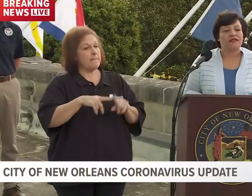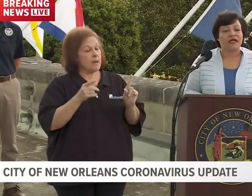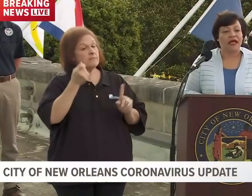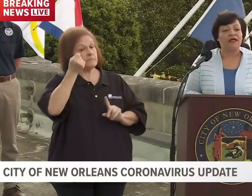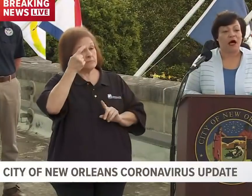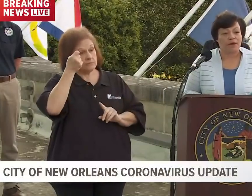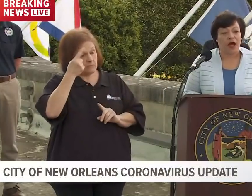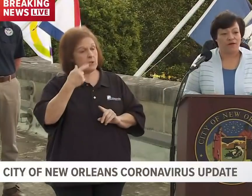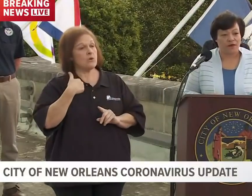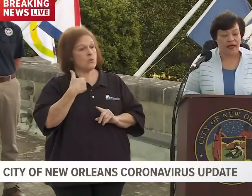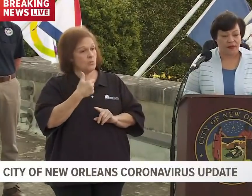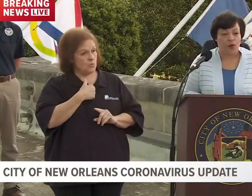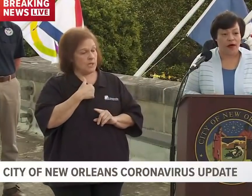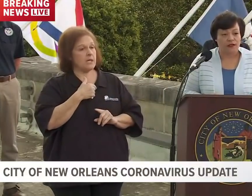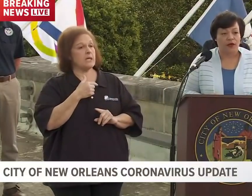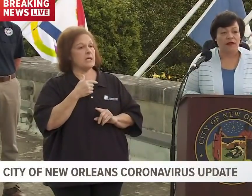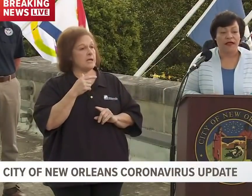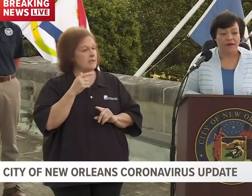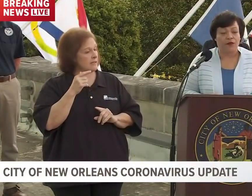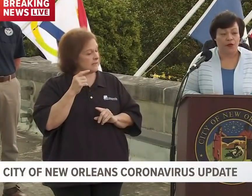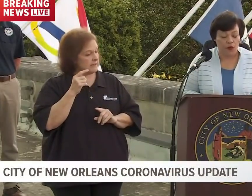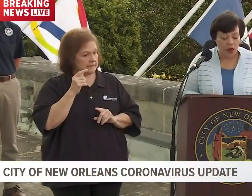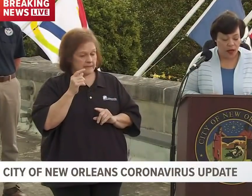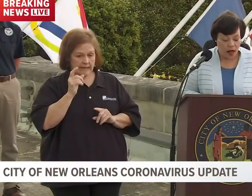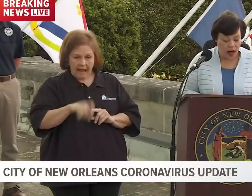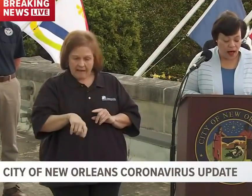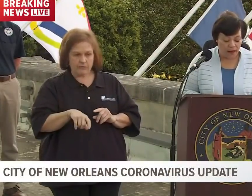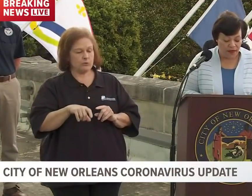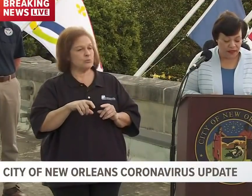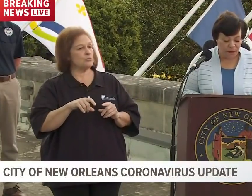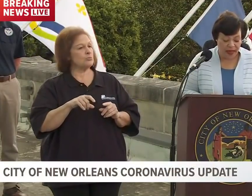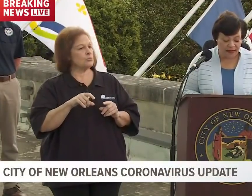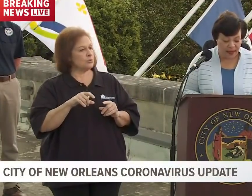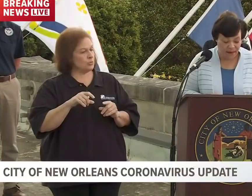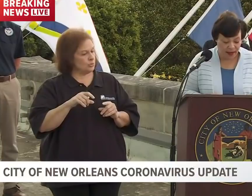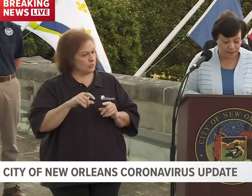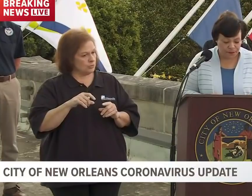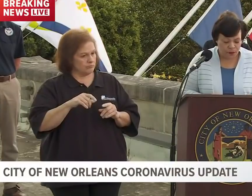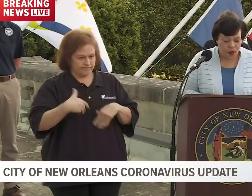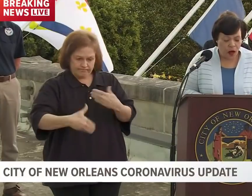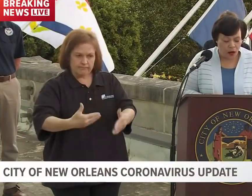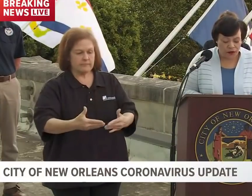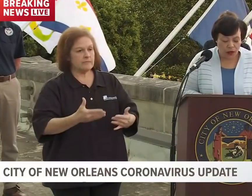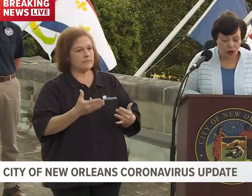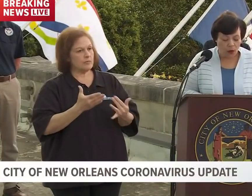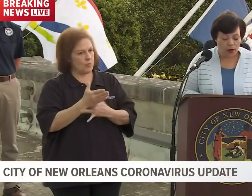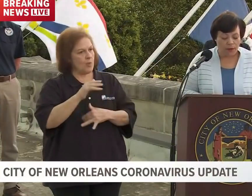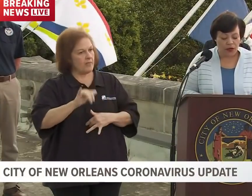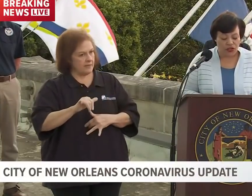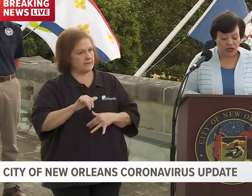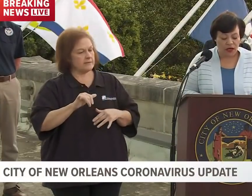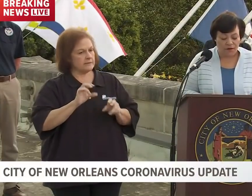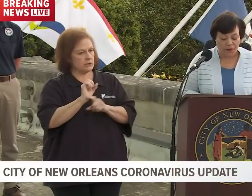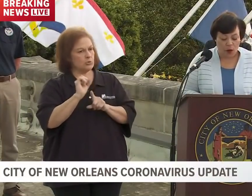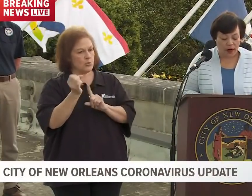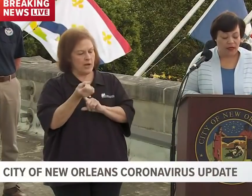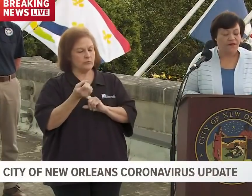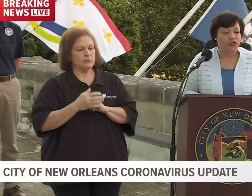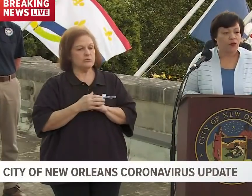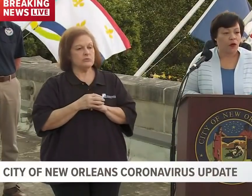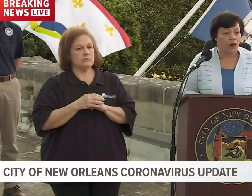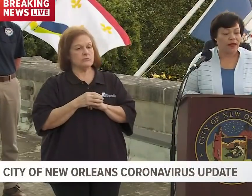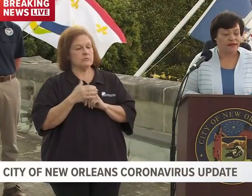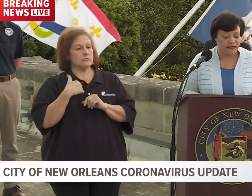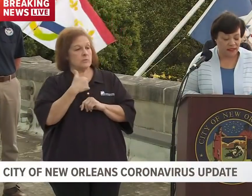the day, to stand up government once we get through this pandemic. Also, we're pushing for